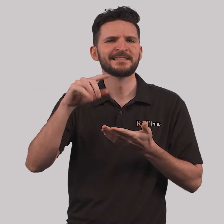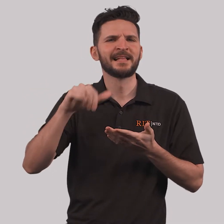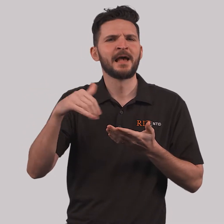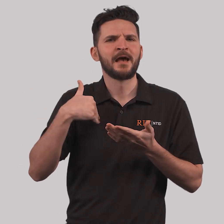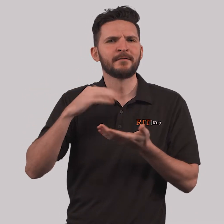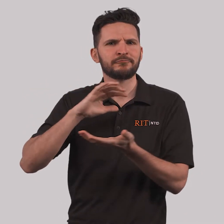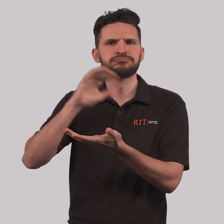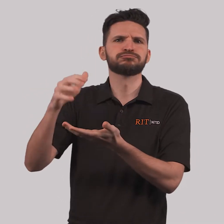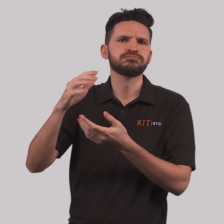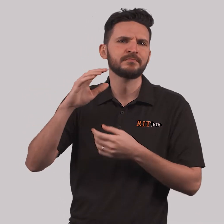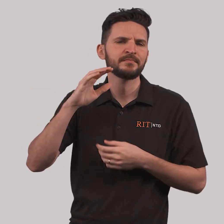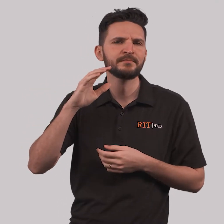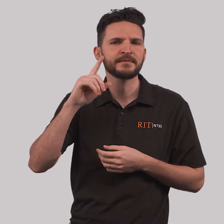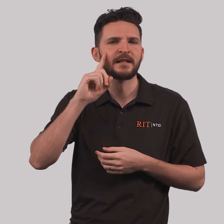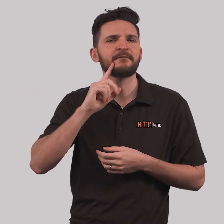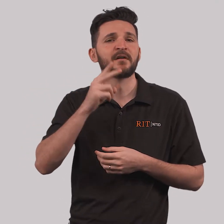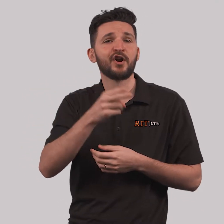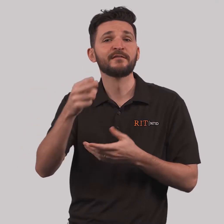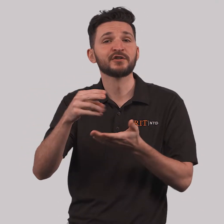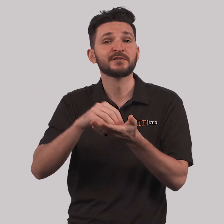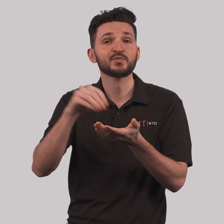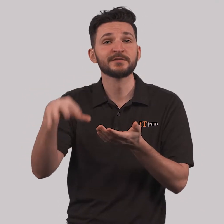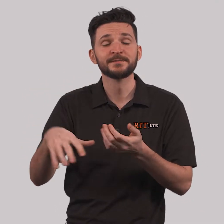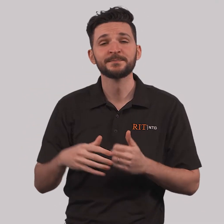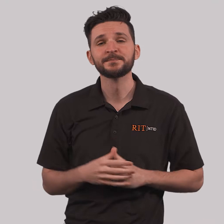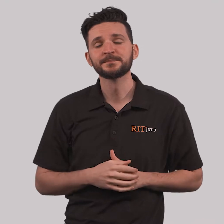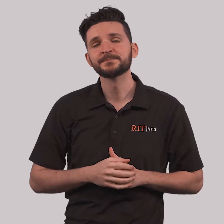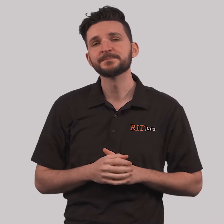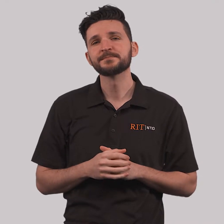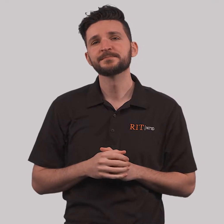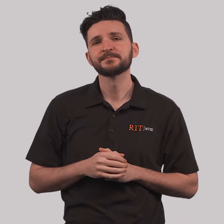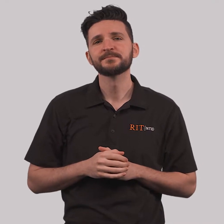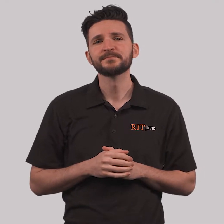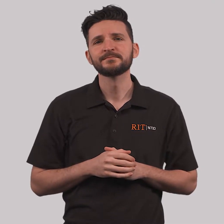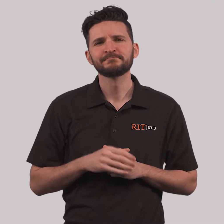universities that enroll significant numbers of deaf and hard-of-hearing students.